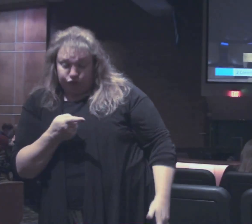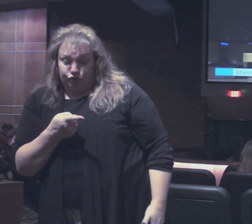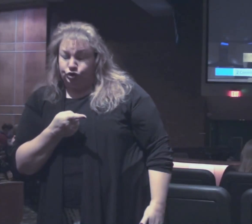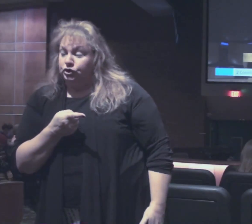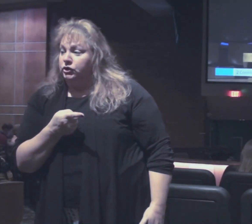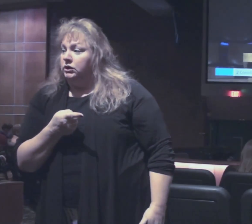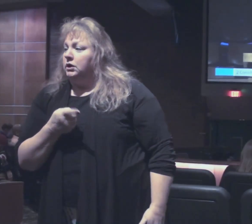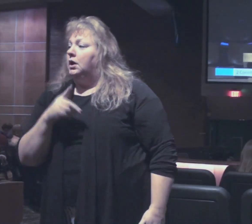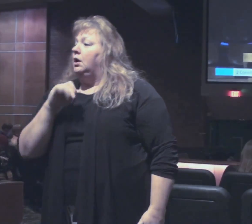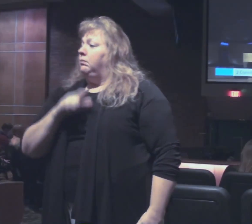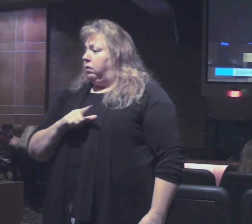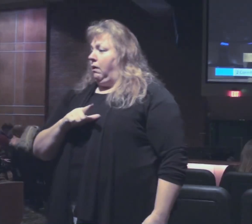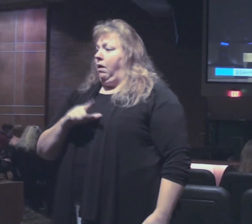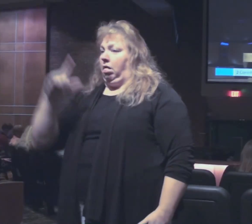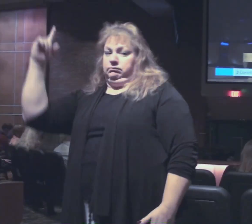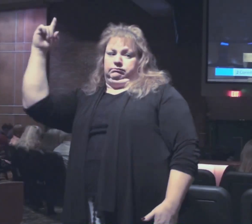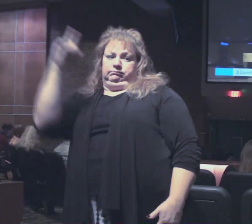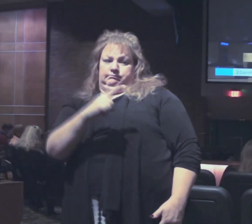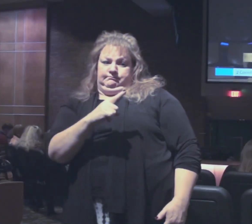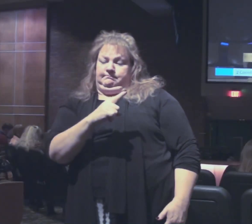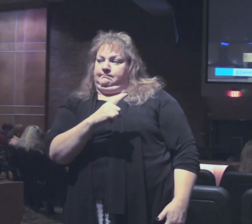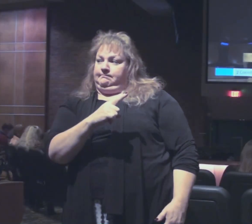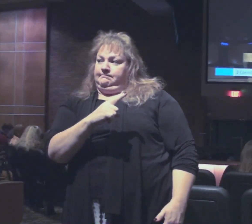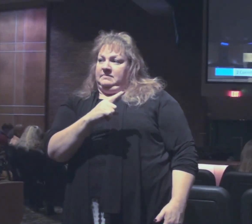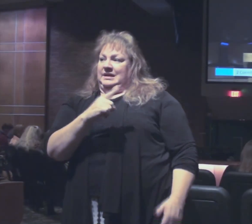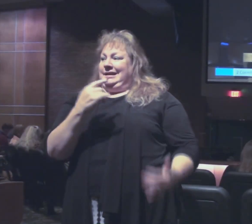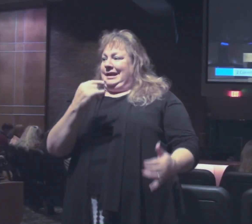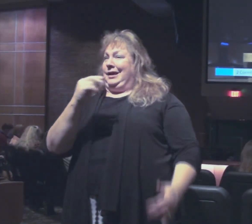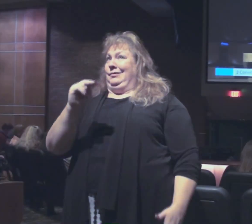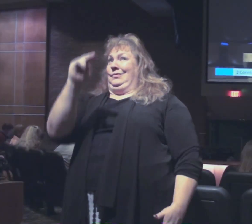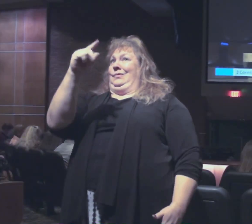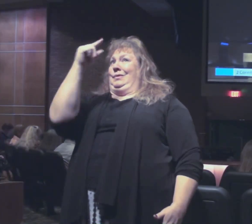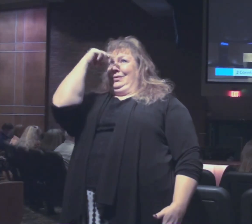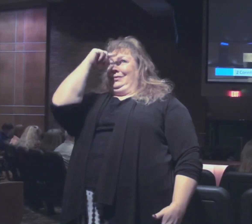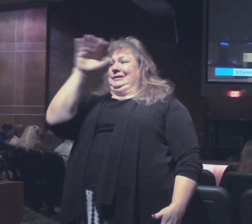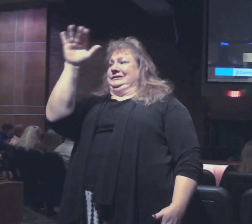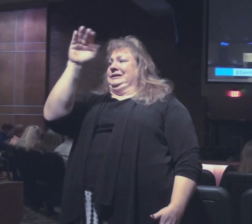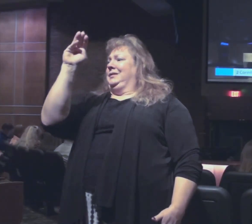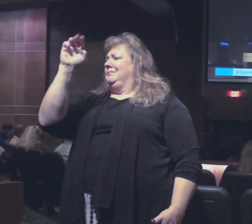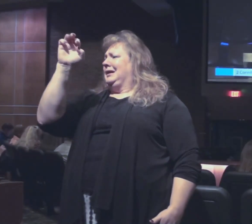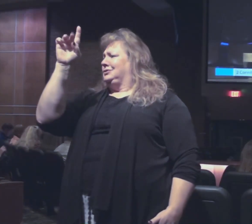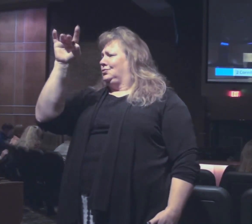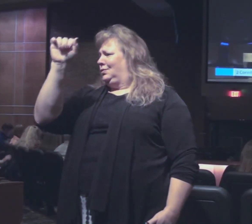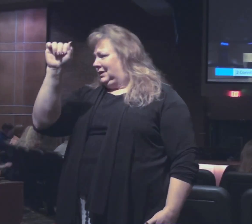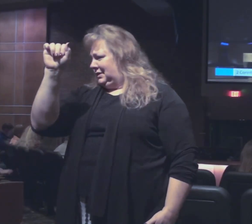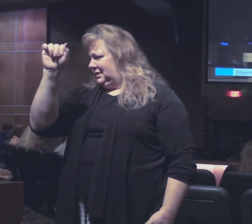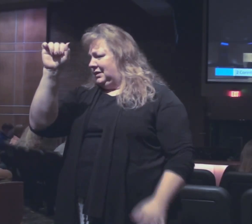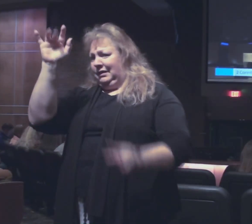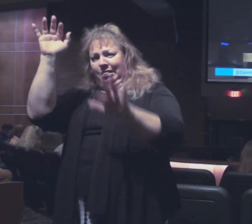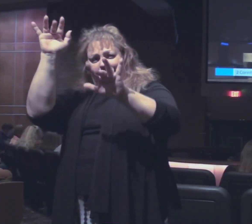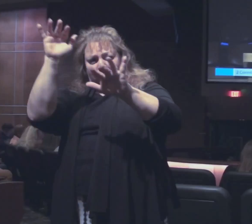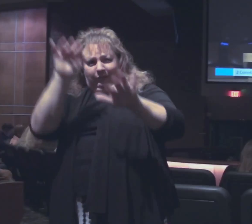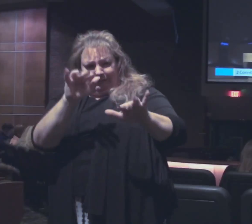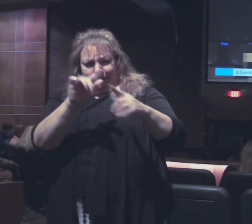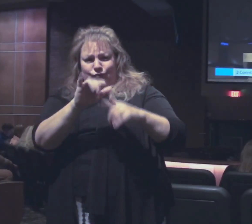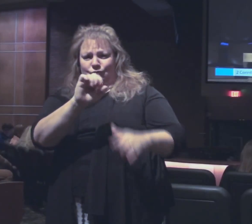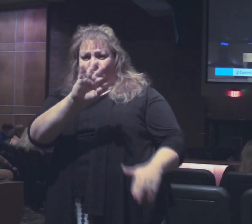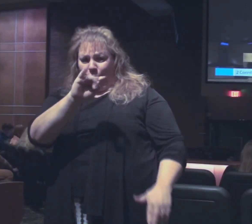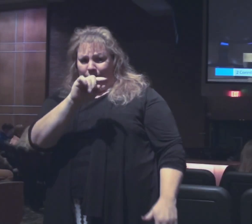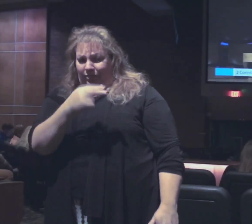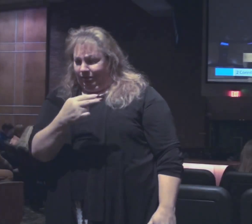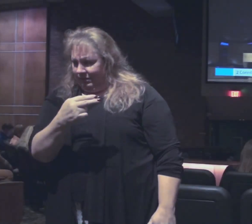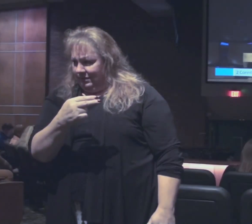Because Paul will be coming down shortly. He's in northern Greece, in Macedonia. He'll be coming down to Corinth.